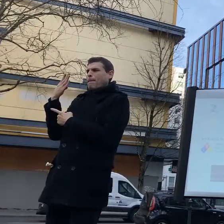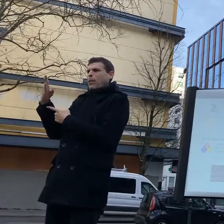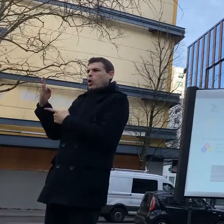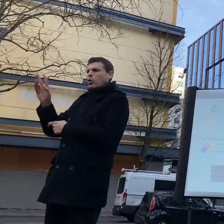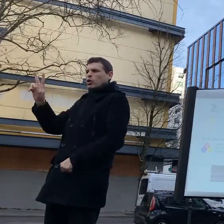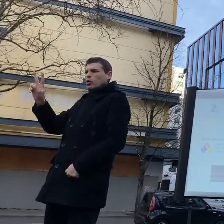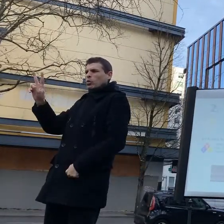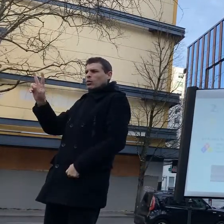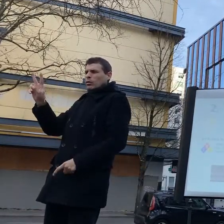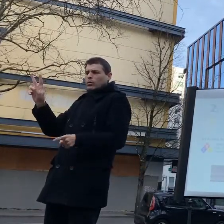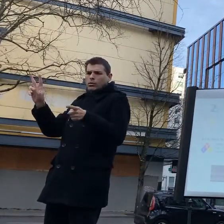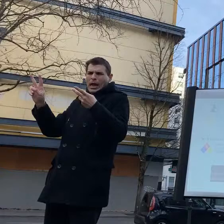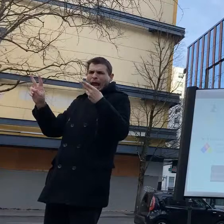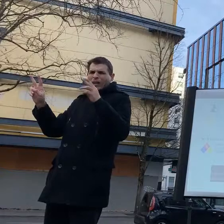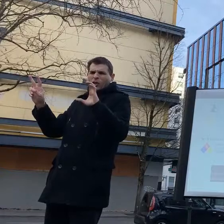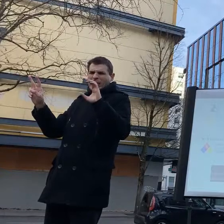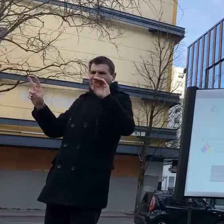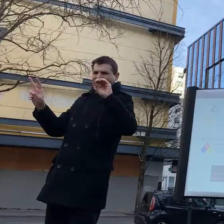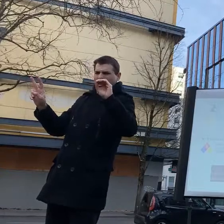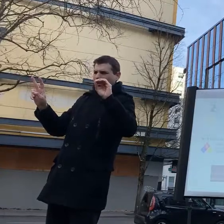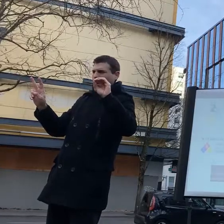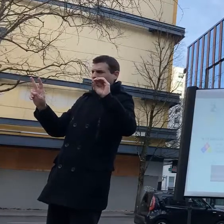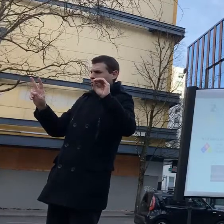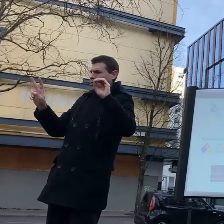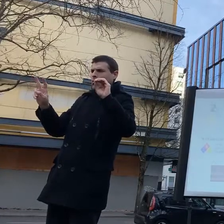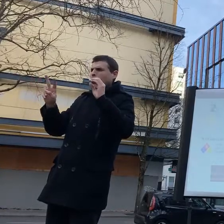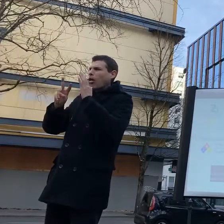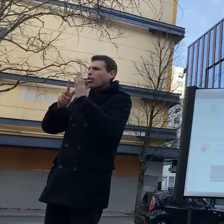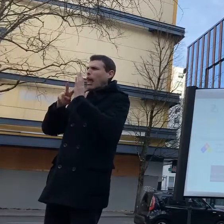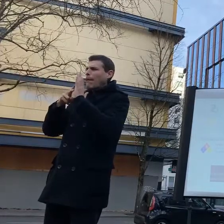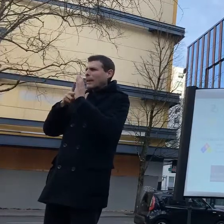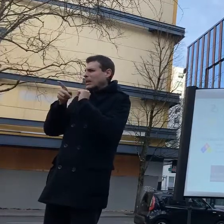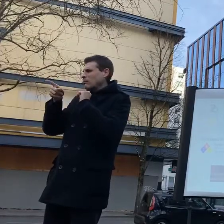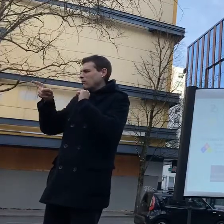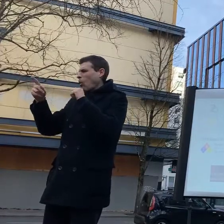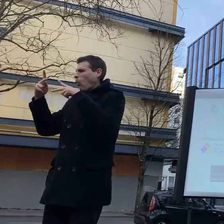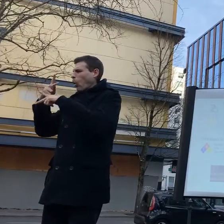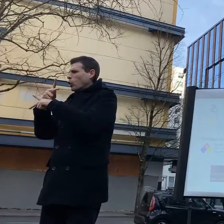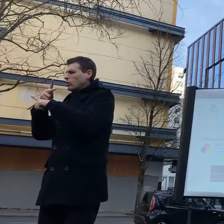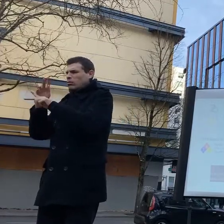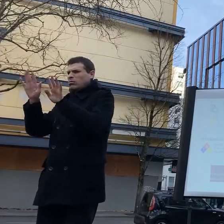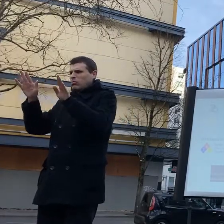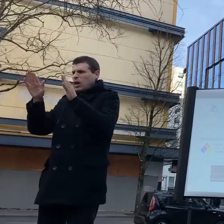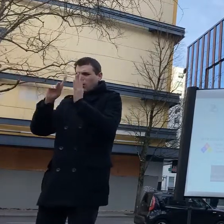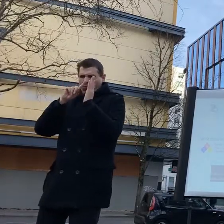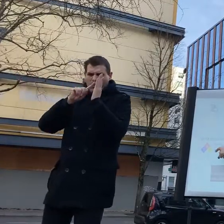can buy because it is literally rated like that out of the available options